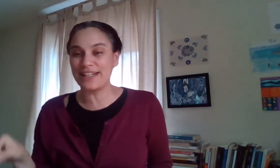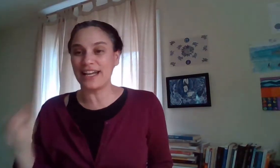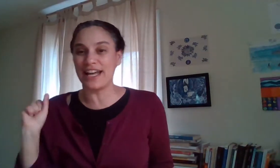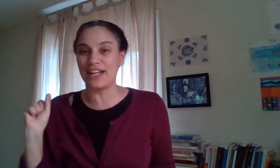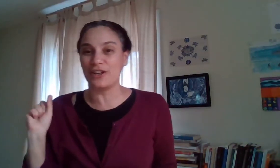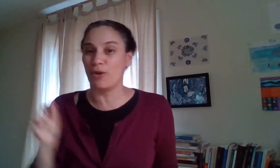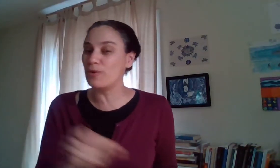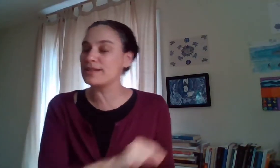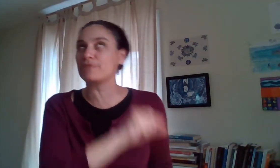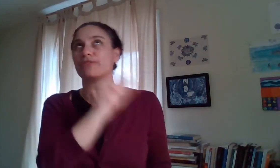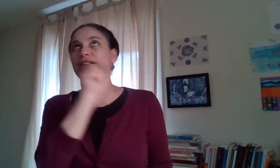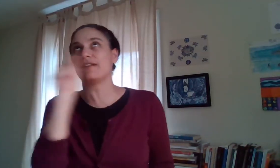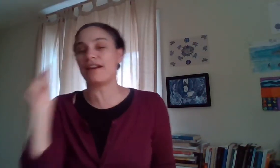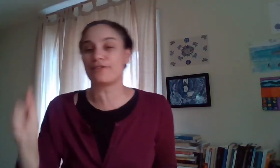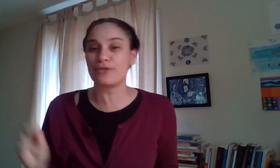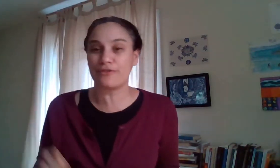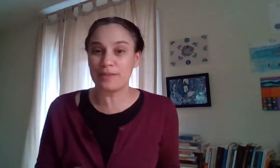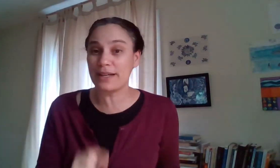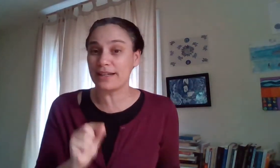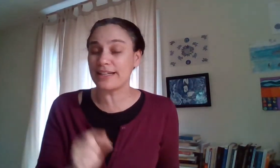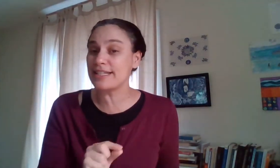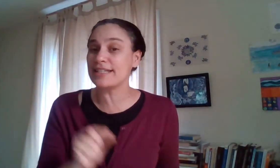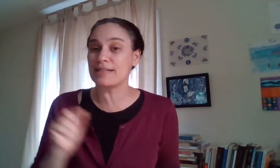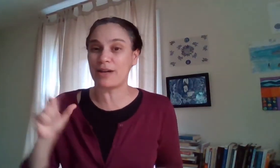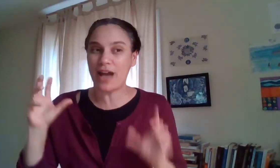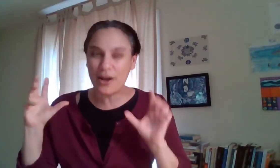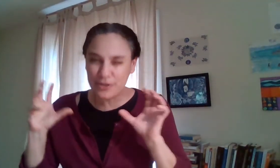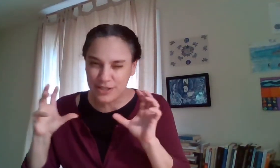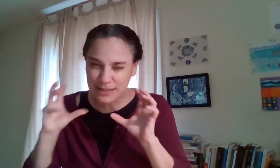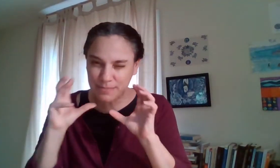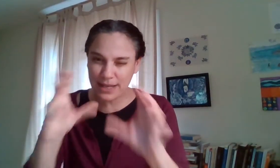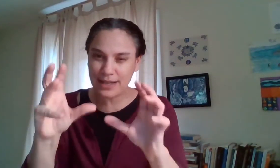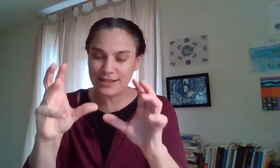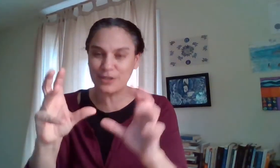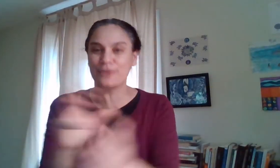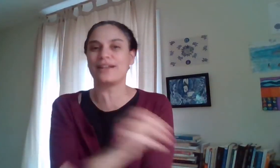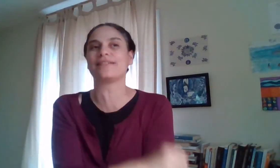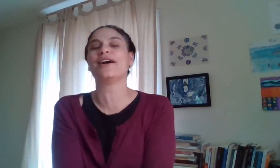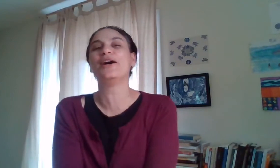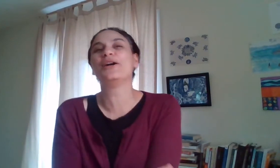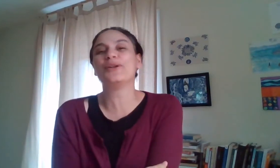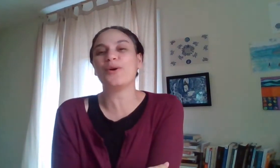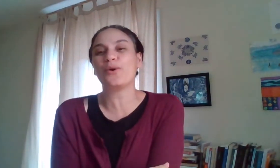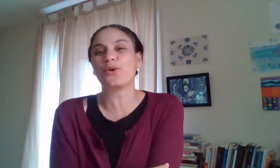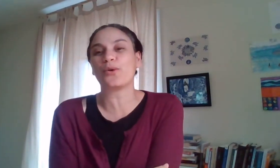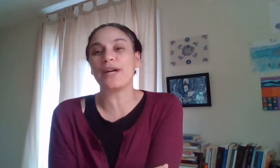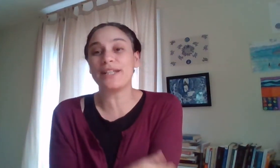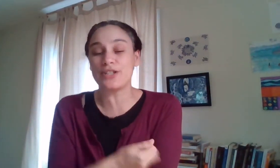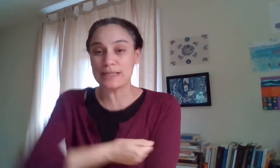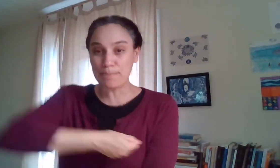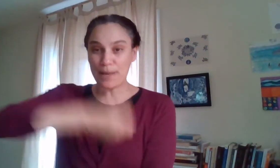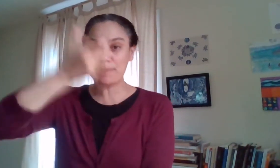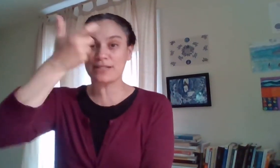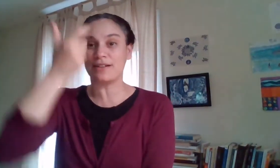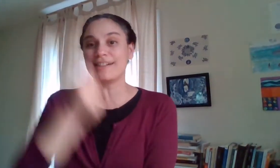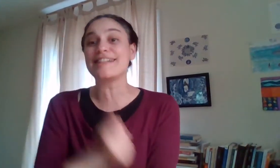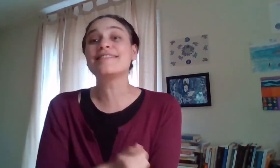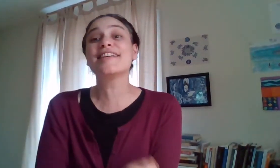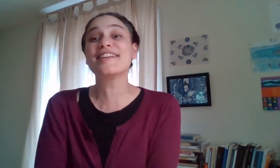and you always get really a lot of good feedback and ideas about how to just make it so that you know your writing just paps and sings